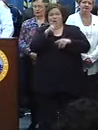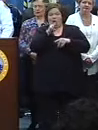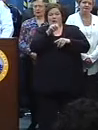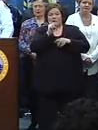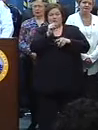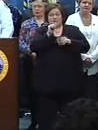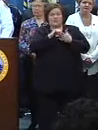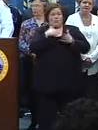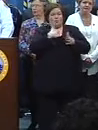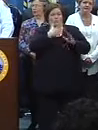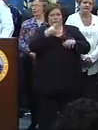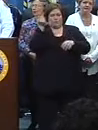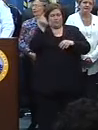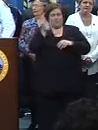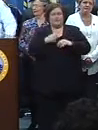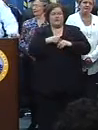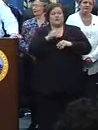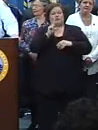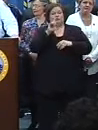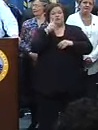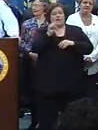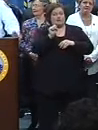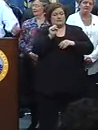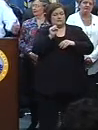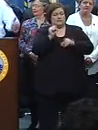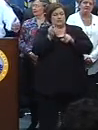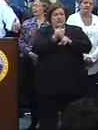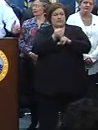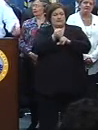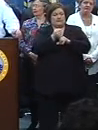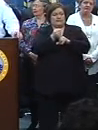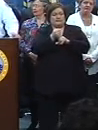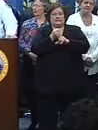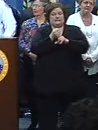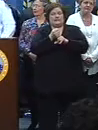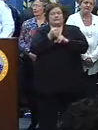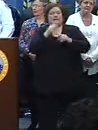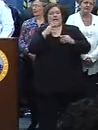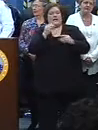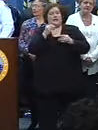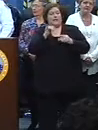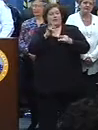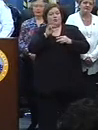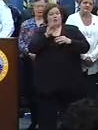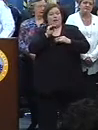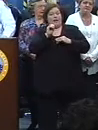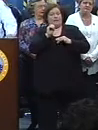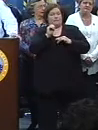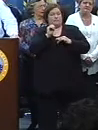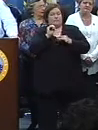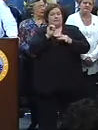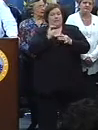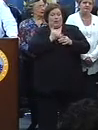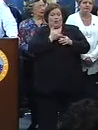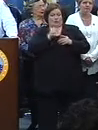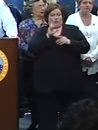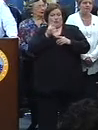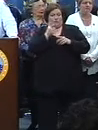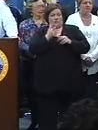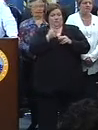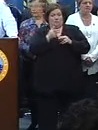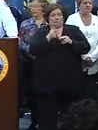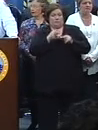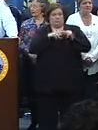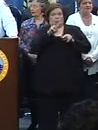taken off the streets. Drug arrests. Drug arrests participate in many other crimes, many other crimes of violence, and our drug arrests this year jumped over